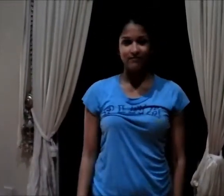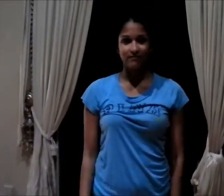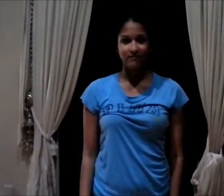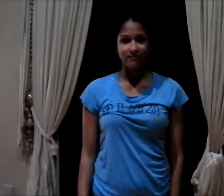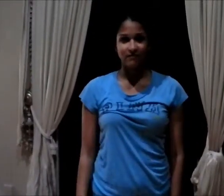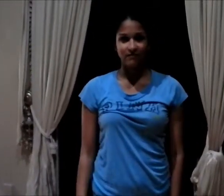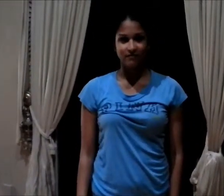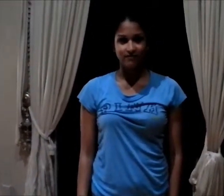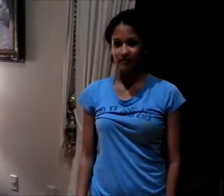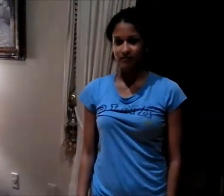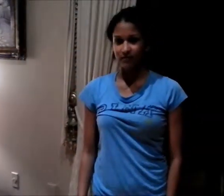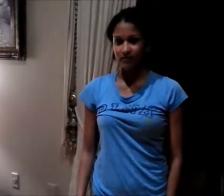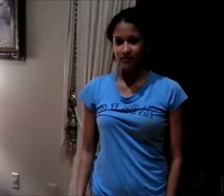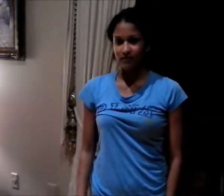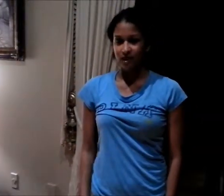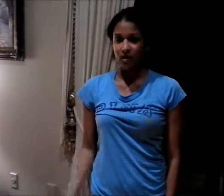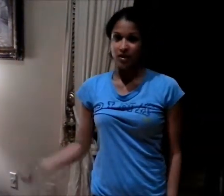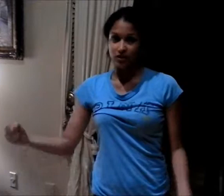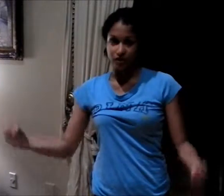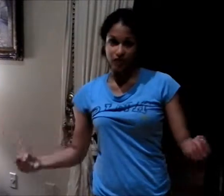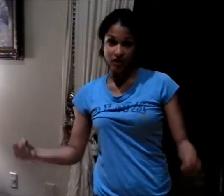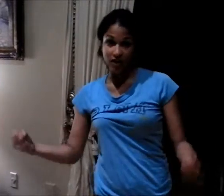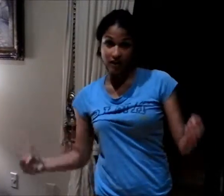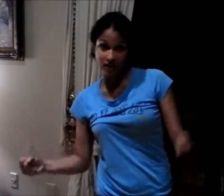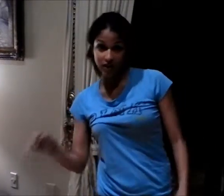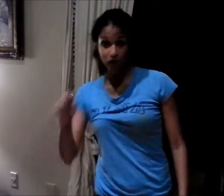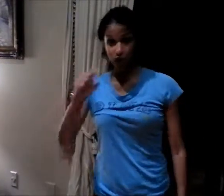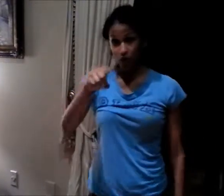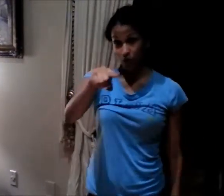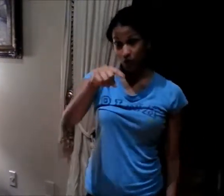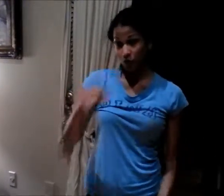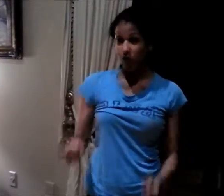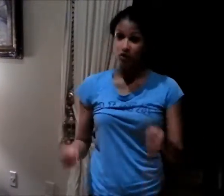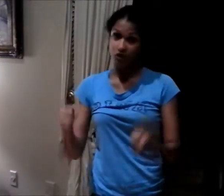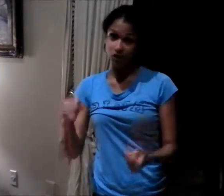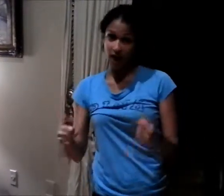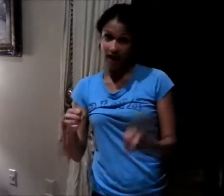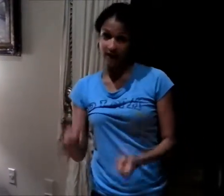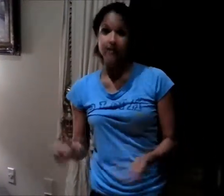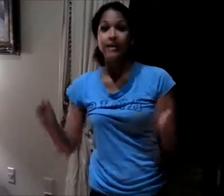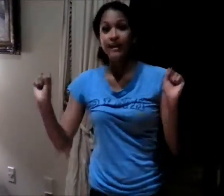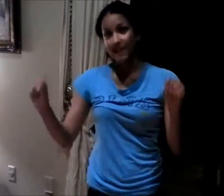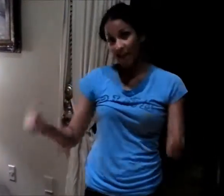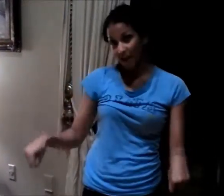Go. Truck you drive can?